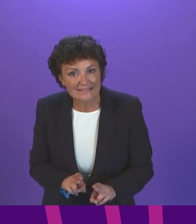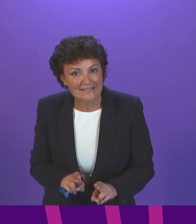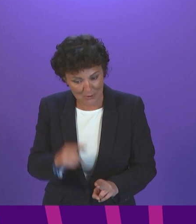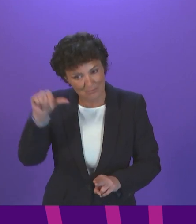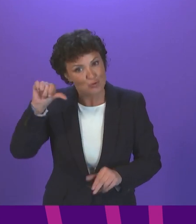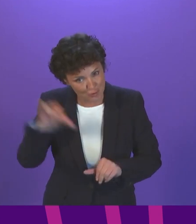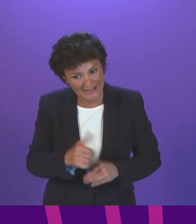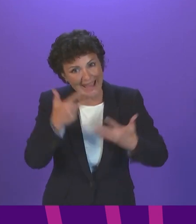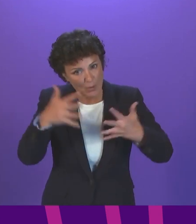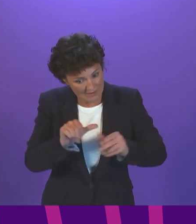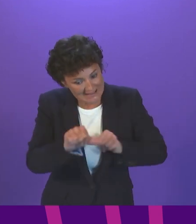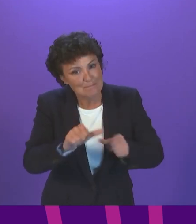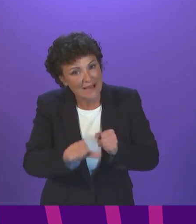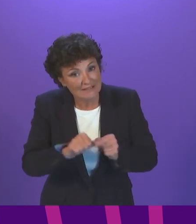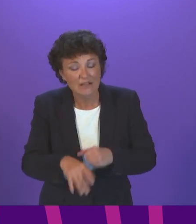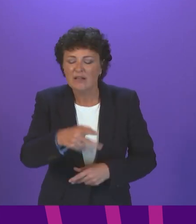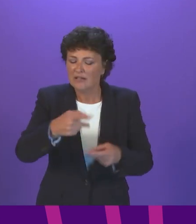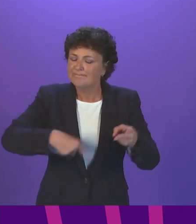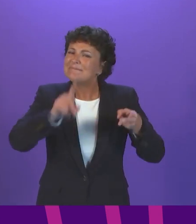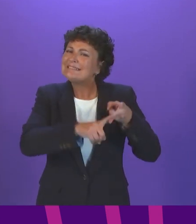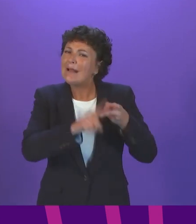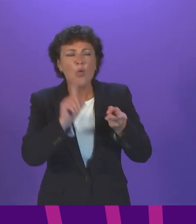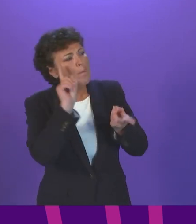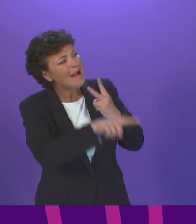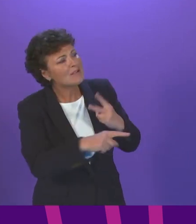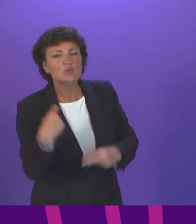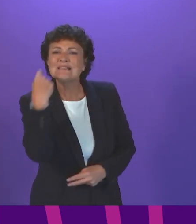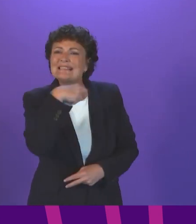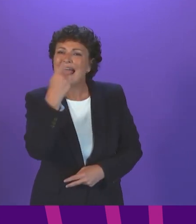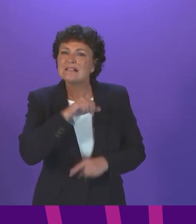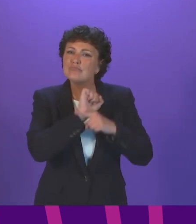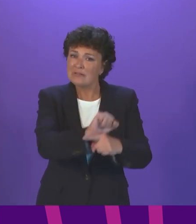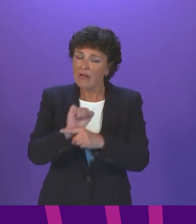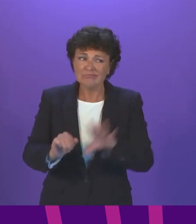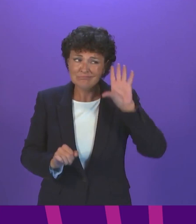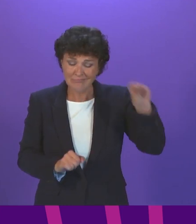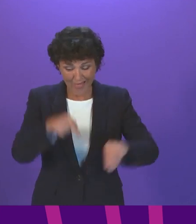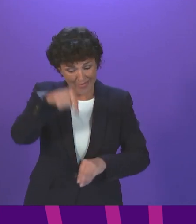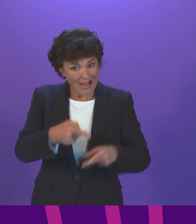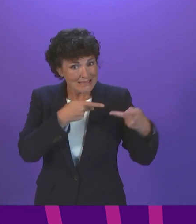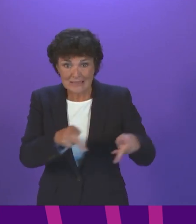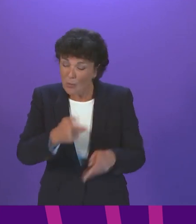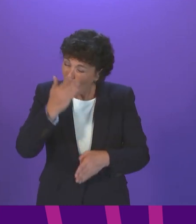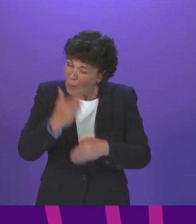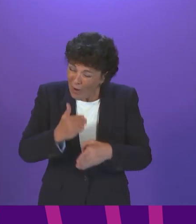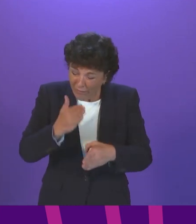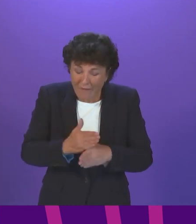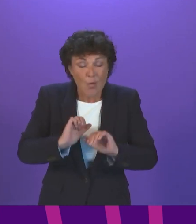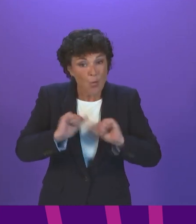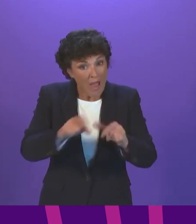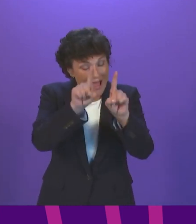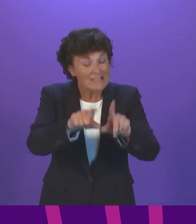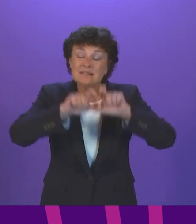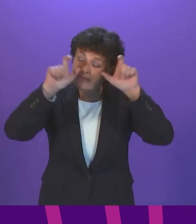Secondly, on Test and Protect, the Test and Protect system is working extremely well under significant